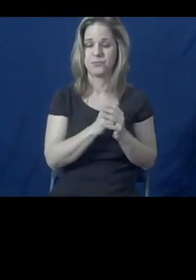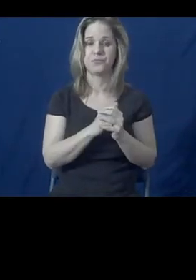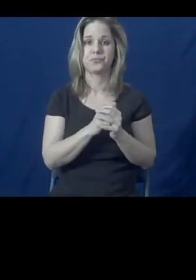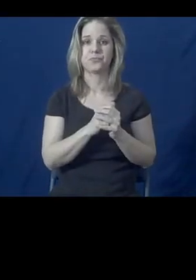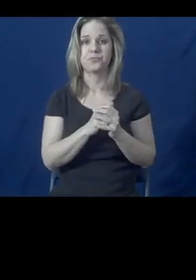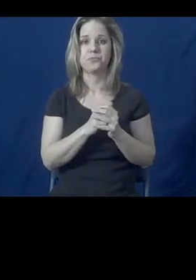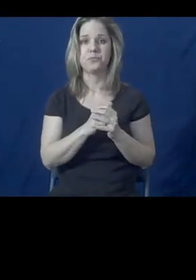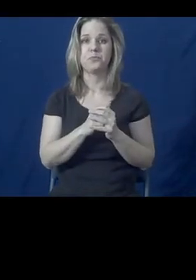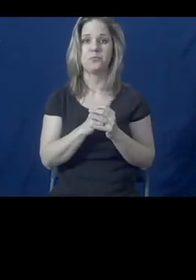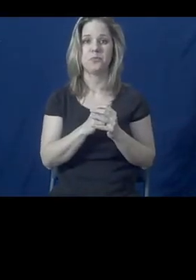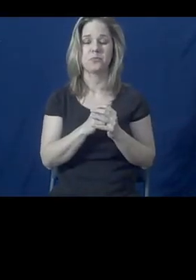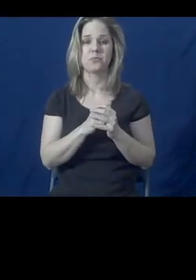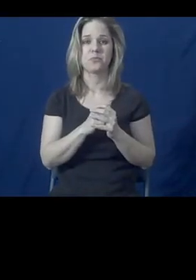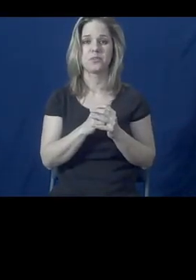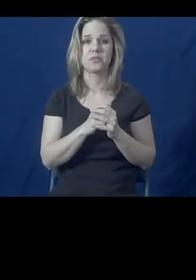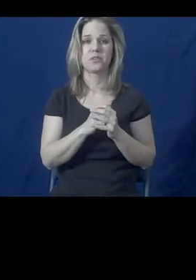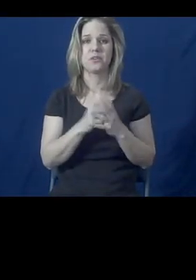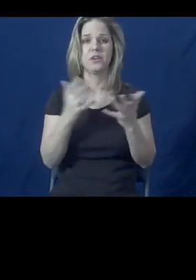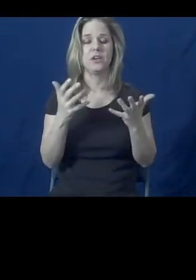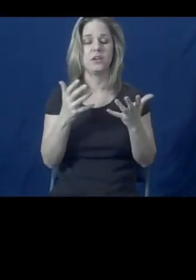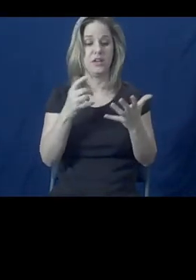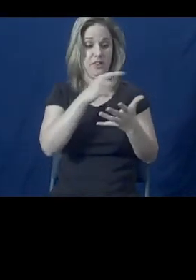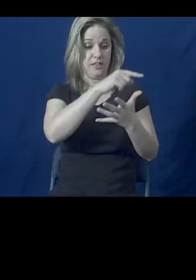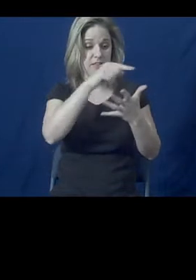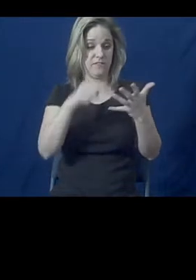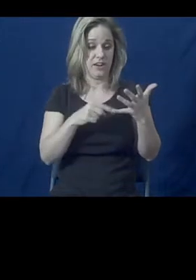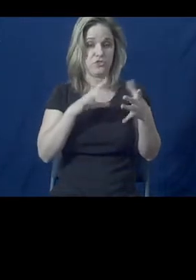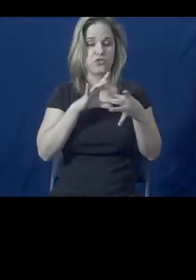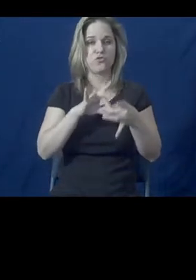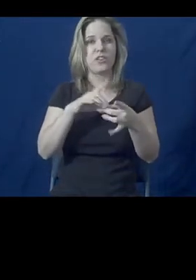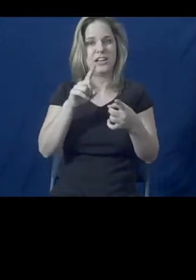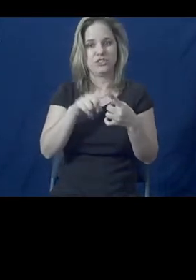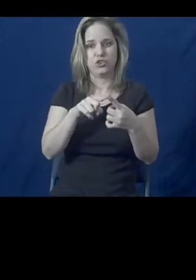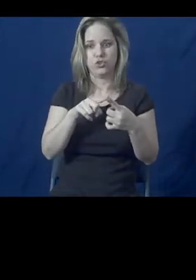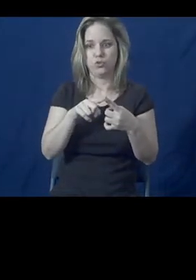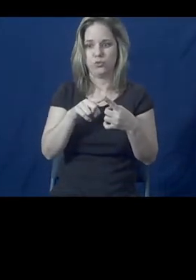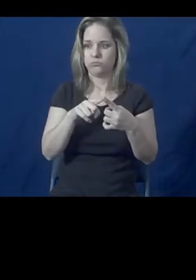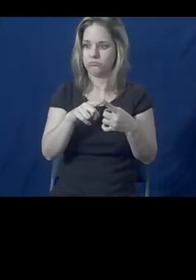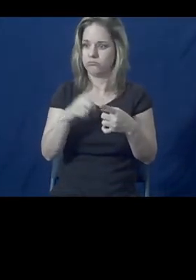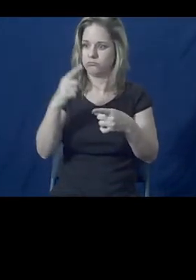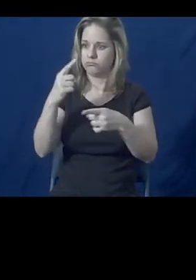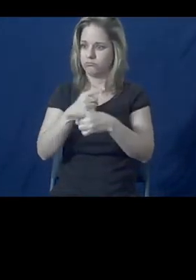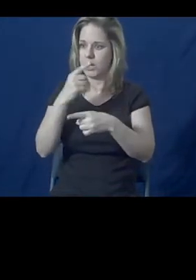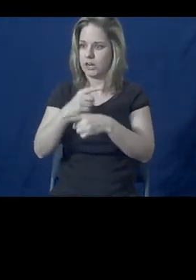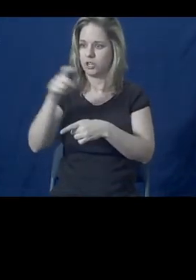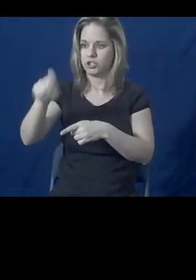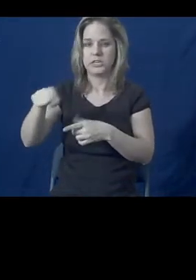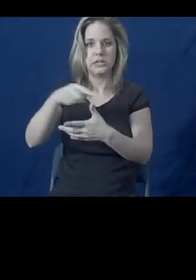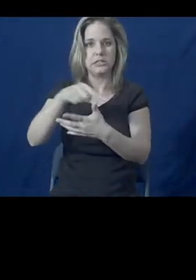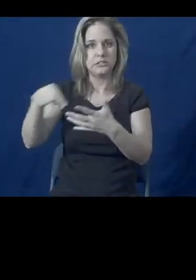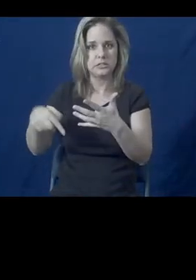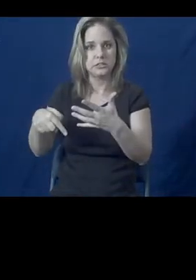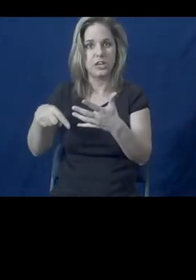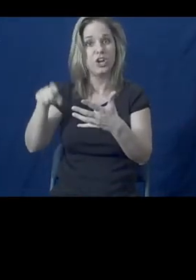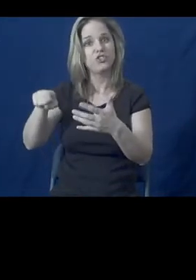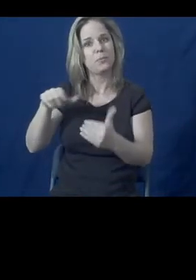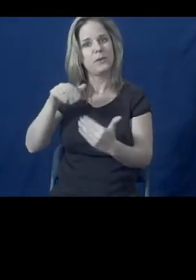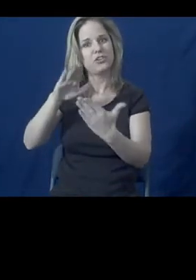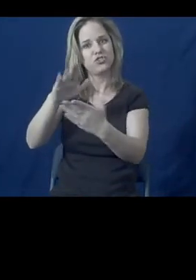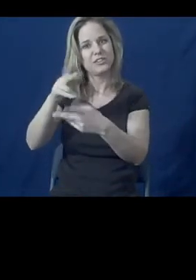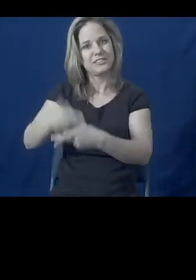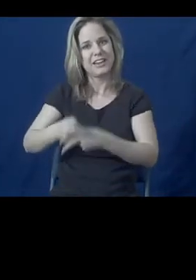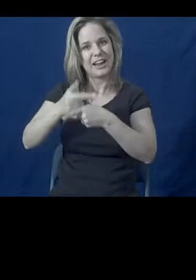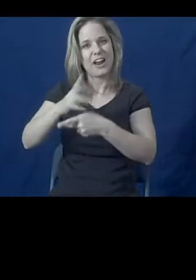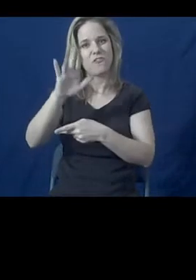factors relate to material needs that are supposed to or intended to be addressed by